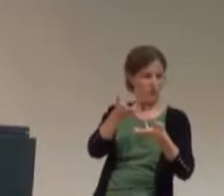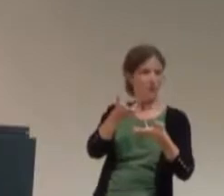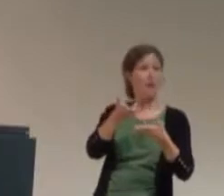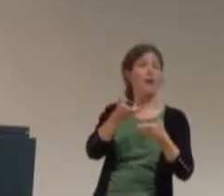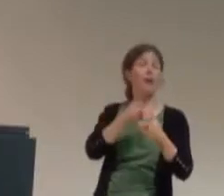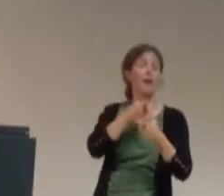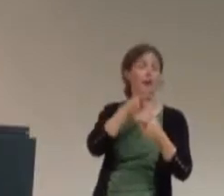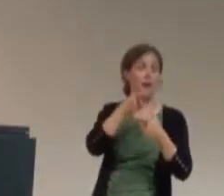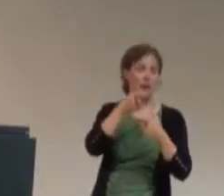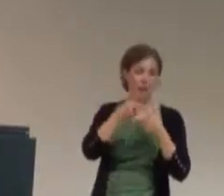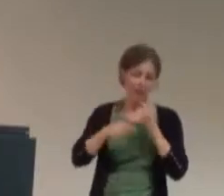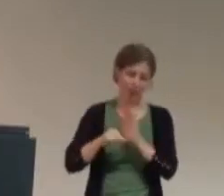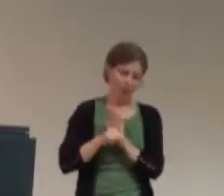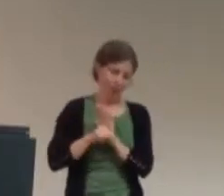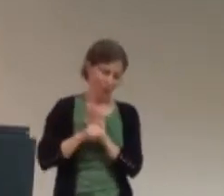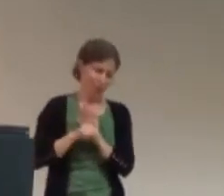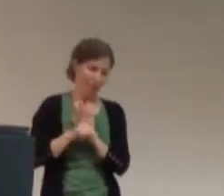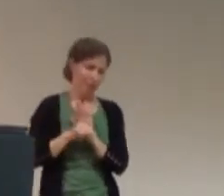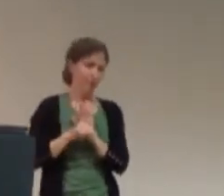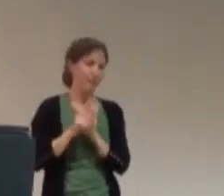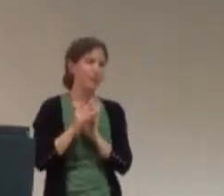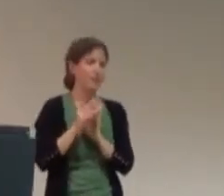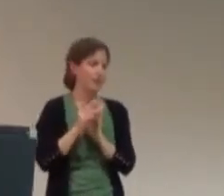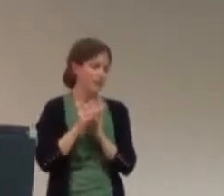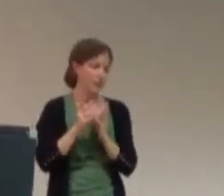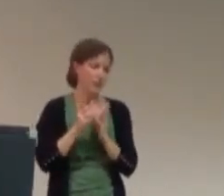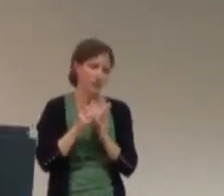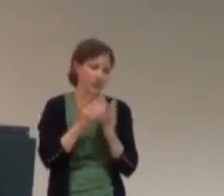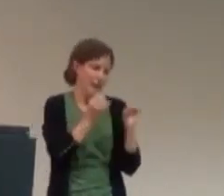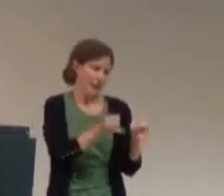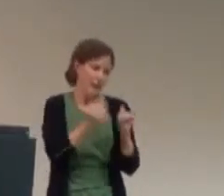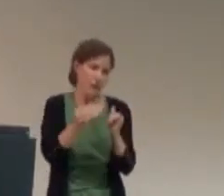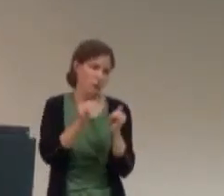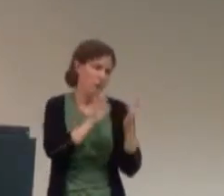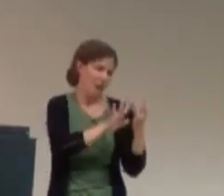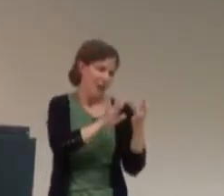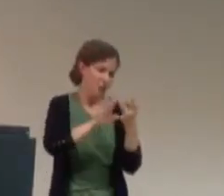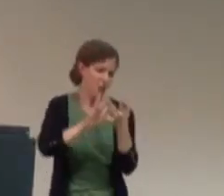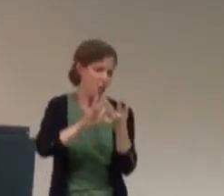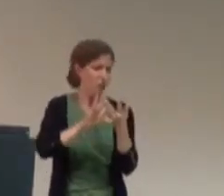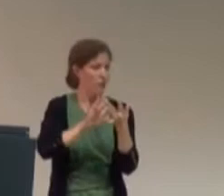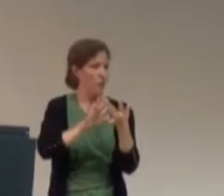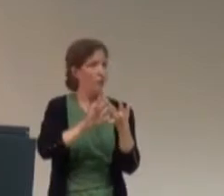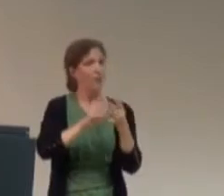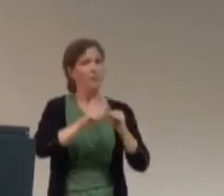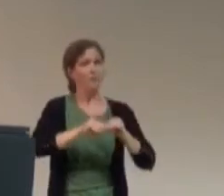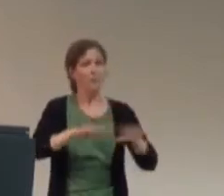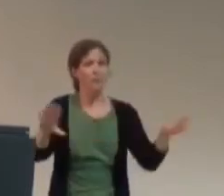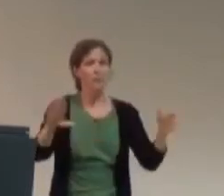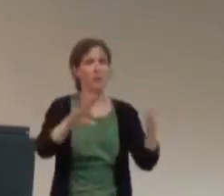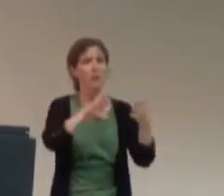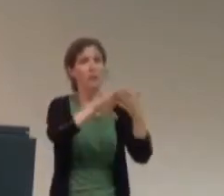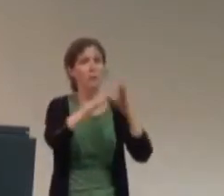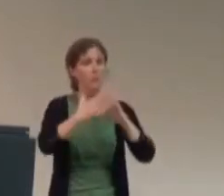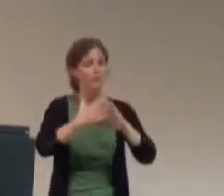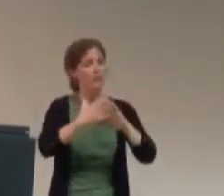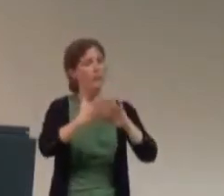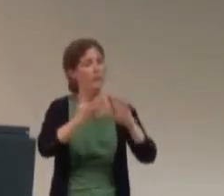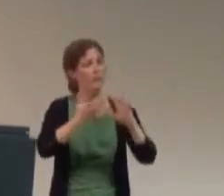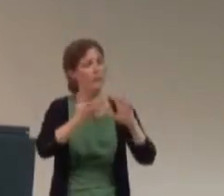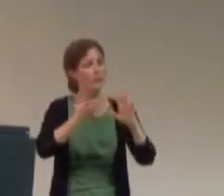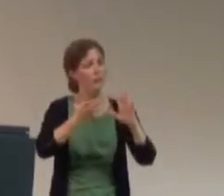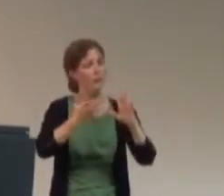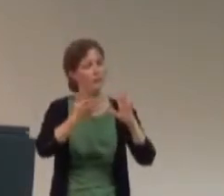the disadvantages, which is that it is only individual connection. This is not a broader community way to get a